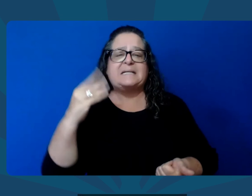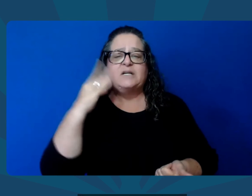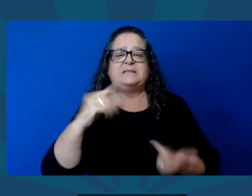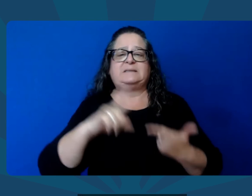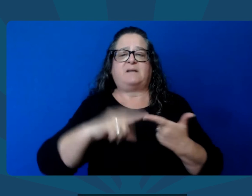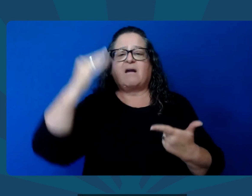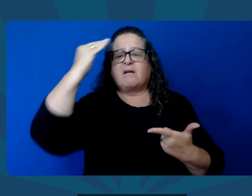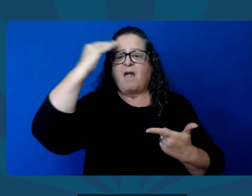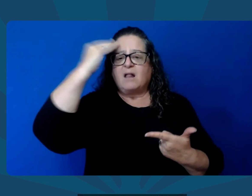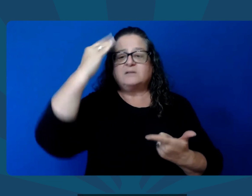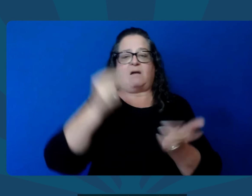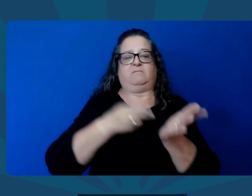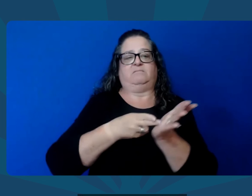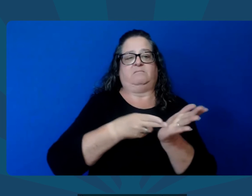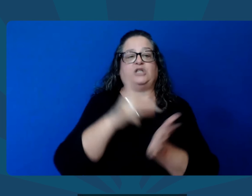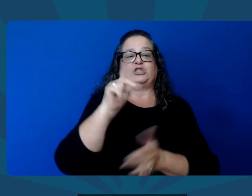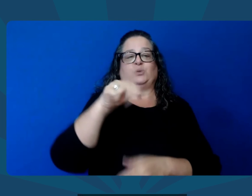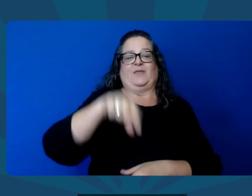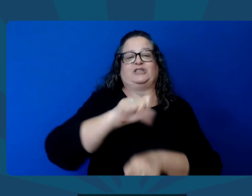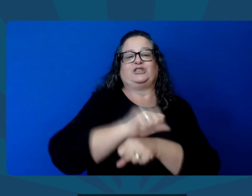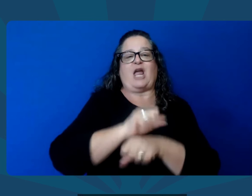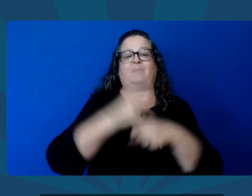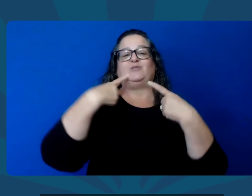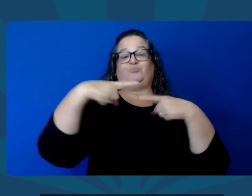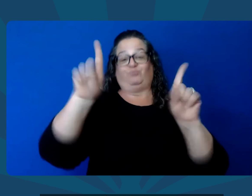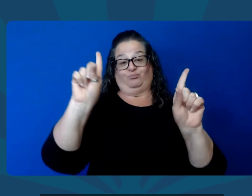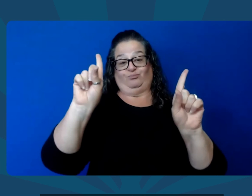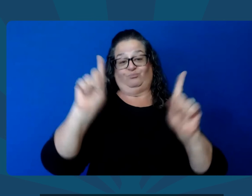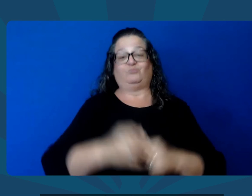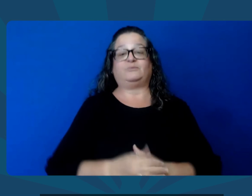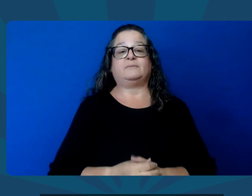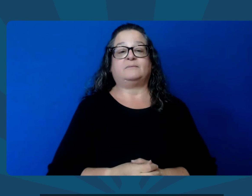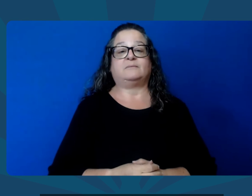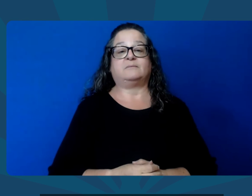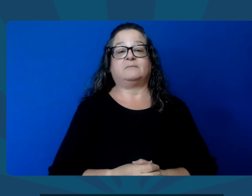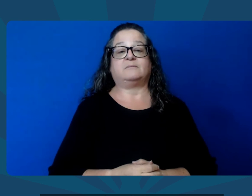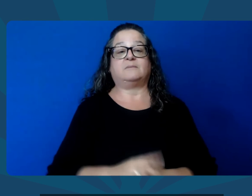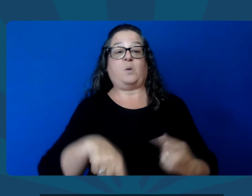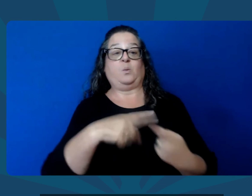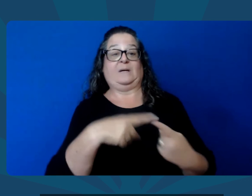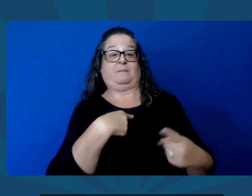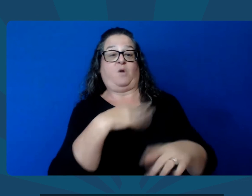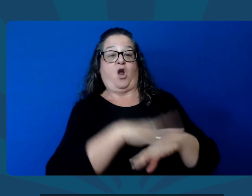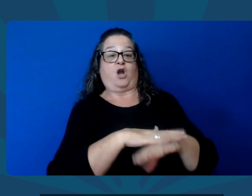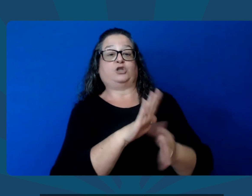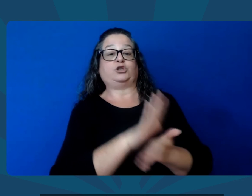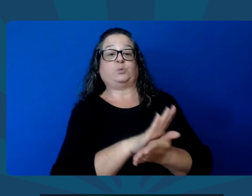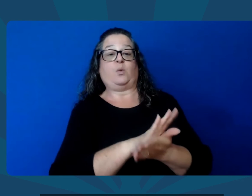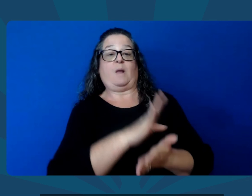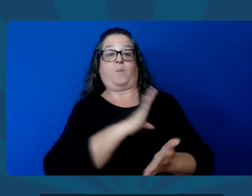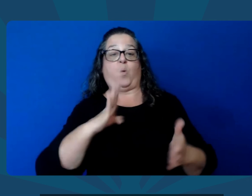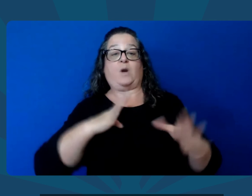I'm the only candidate with the experience, knowledge, and integrity to do this job